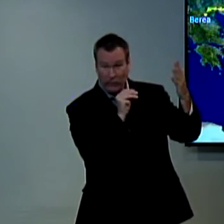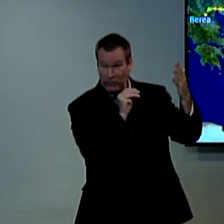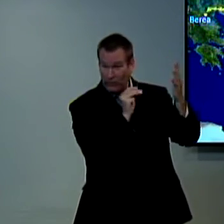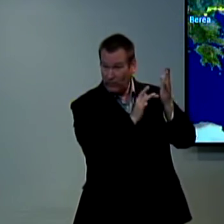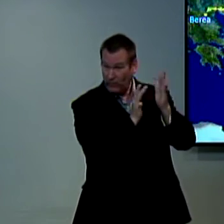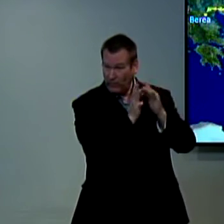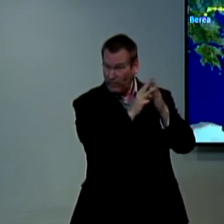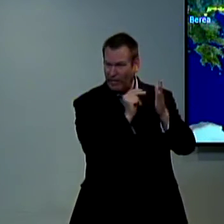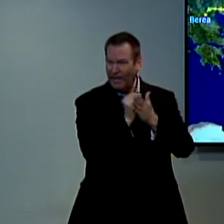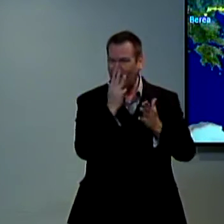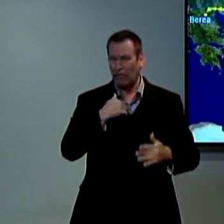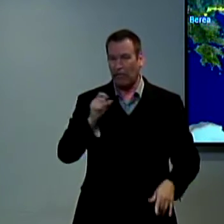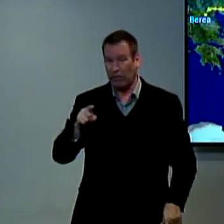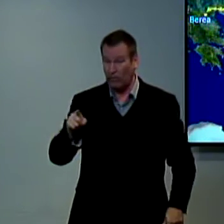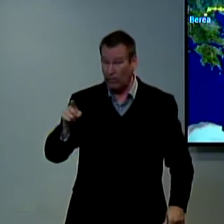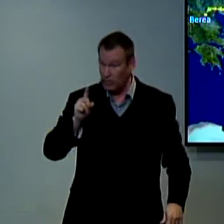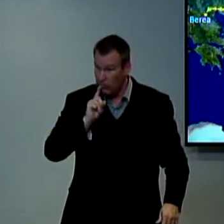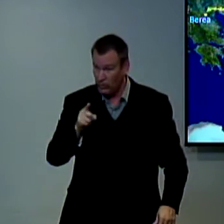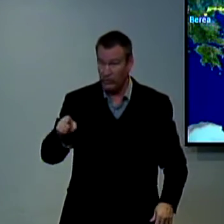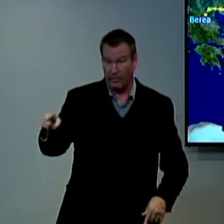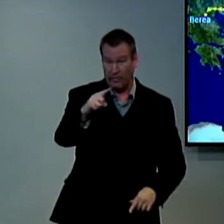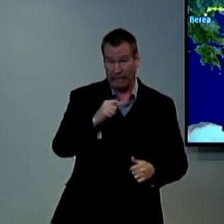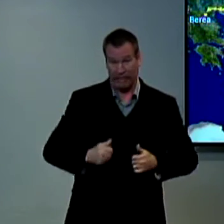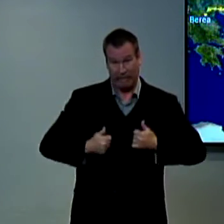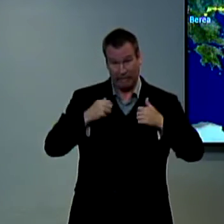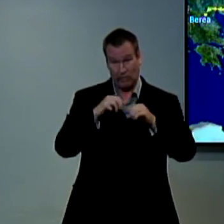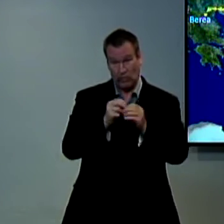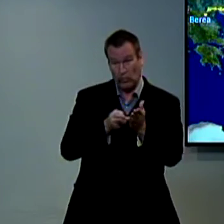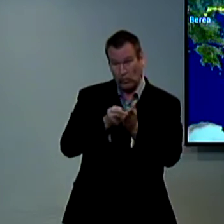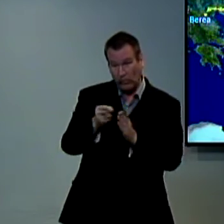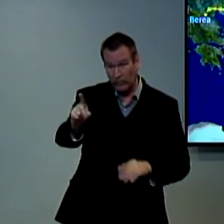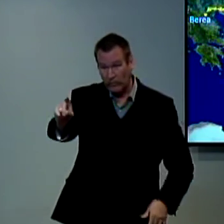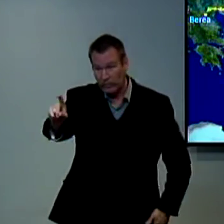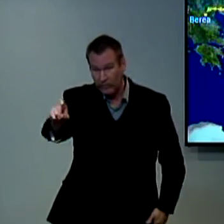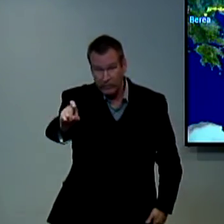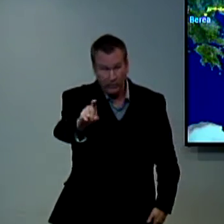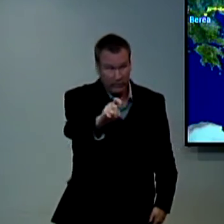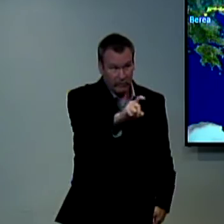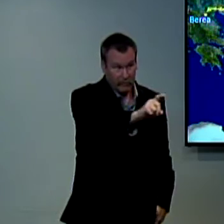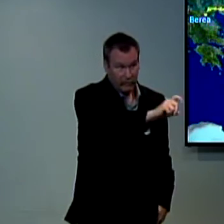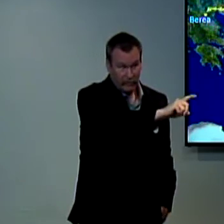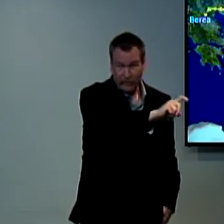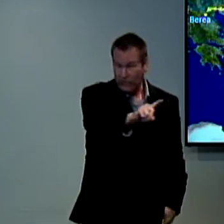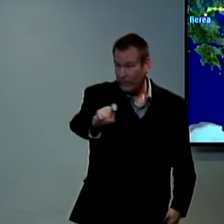we must imitate Christ so I want you to ask yourself are you living in the truth